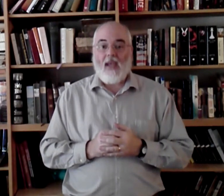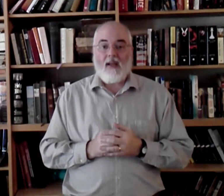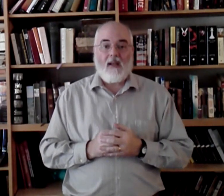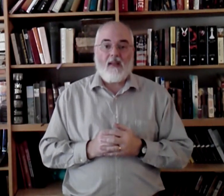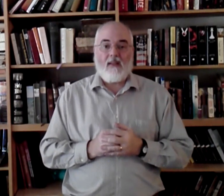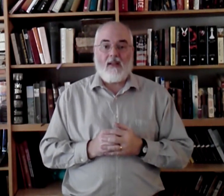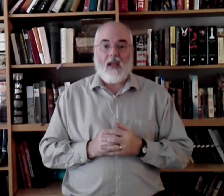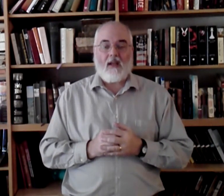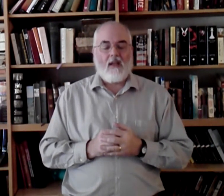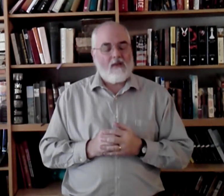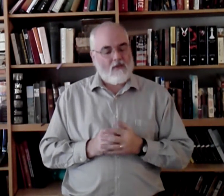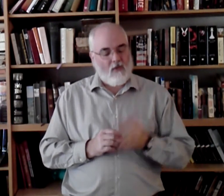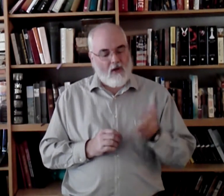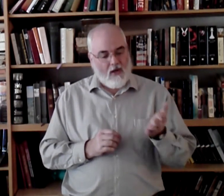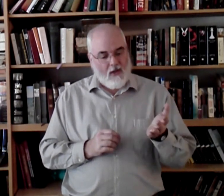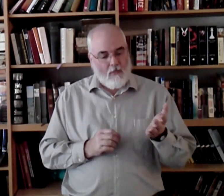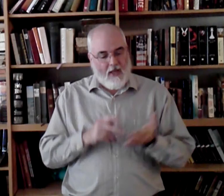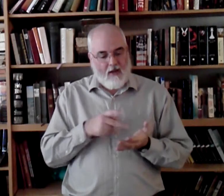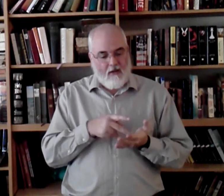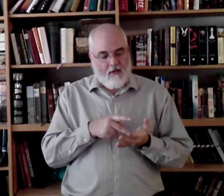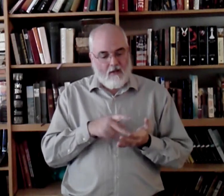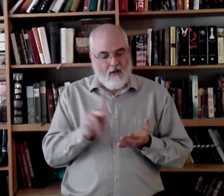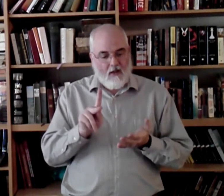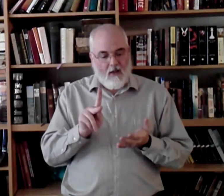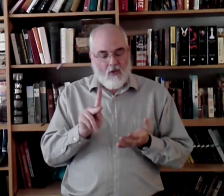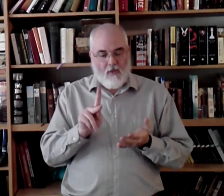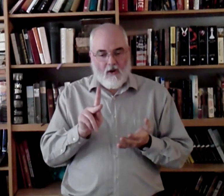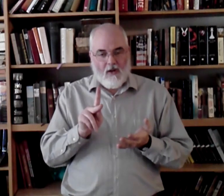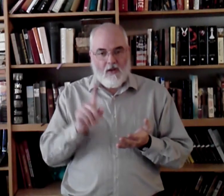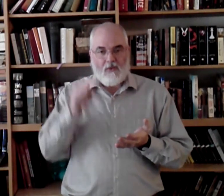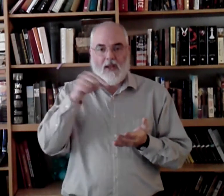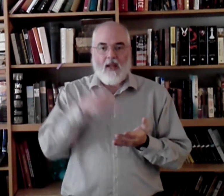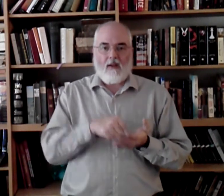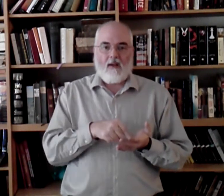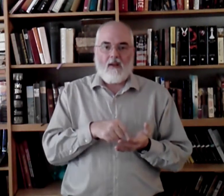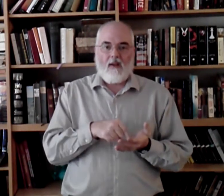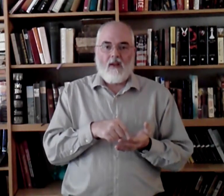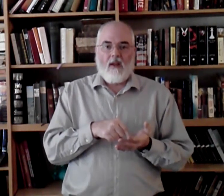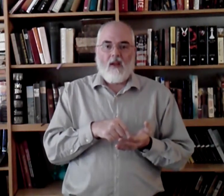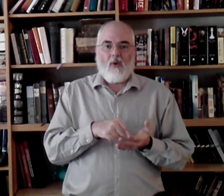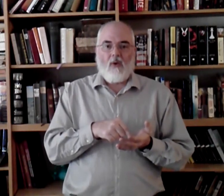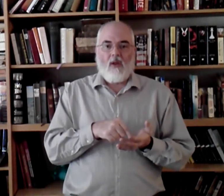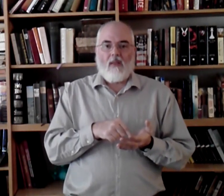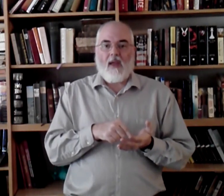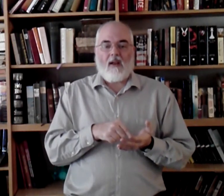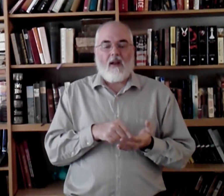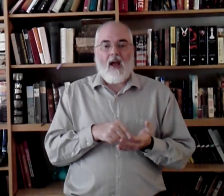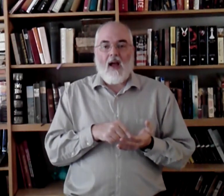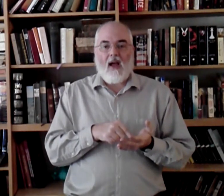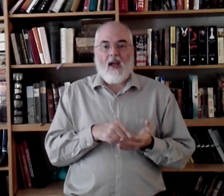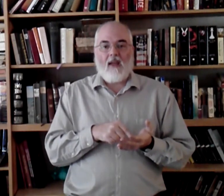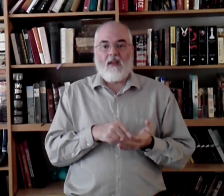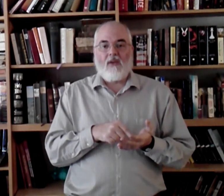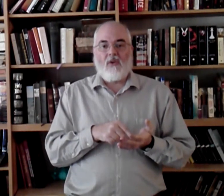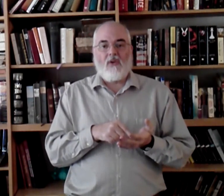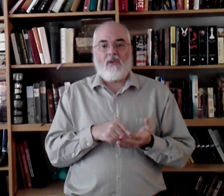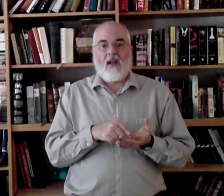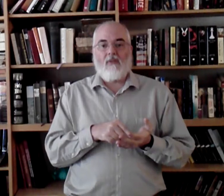the debt. We already know paid. We already know debt that. could never